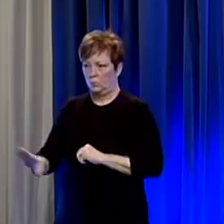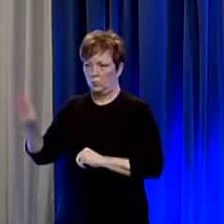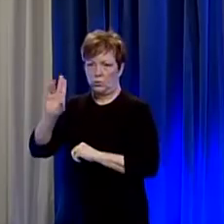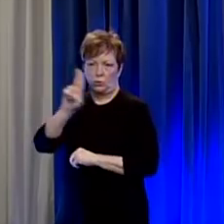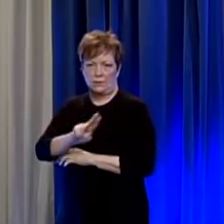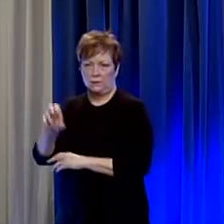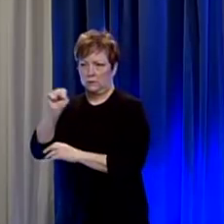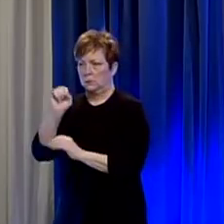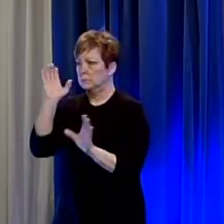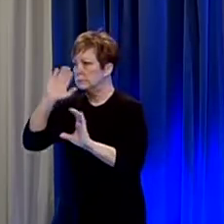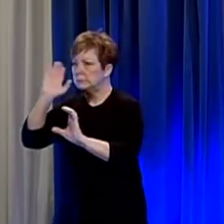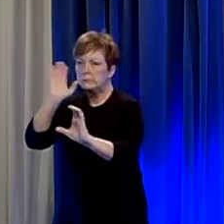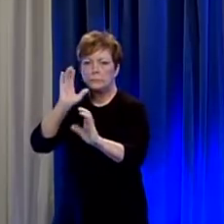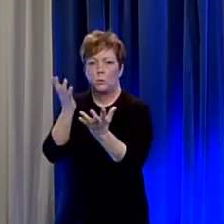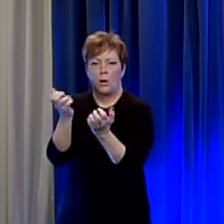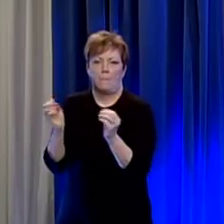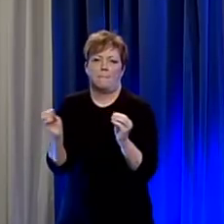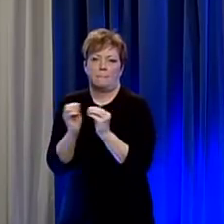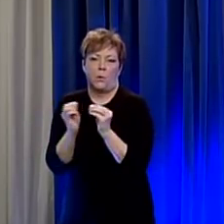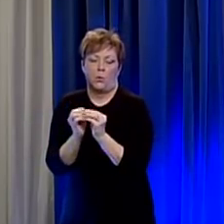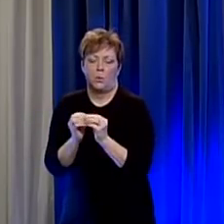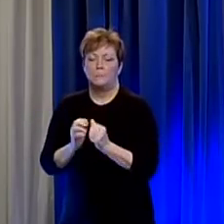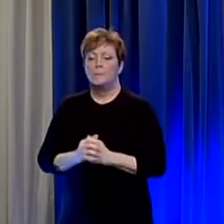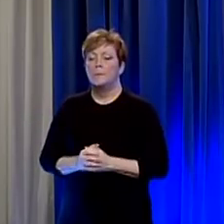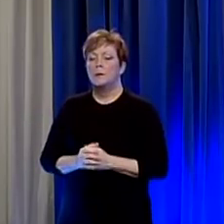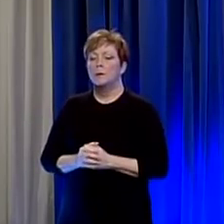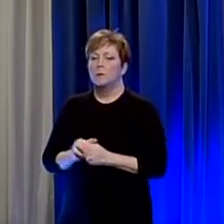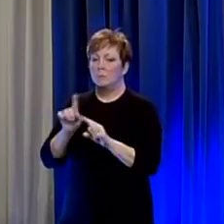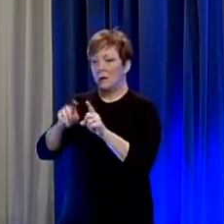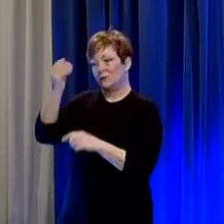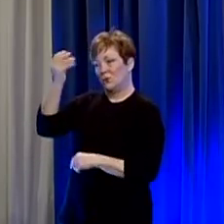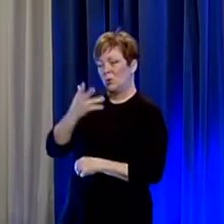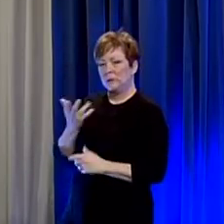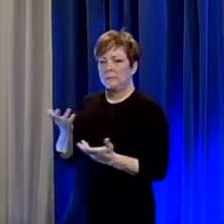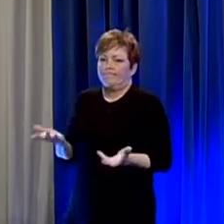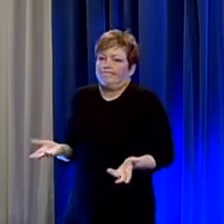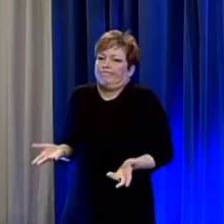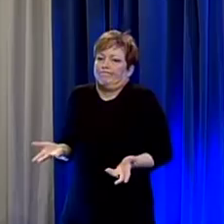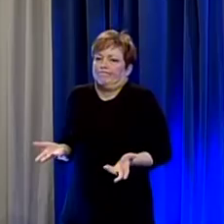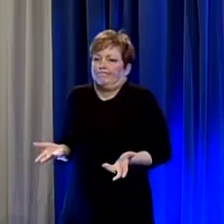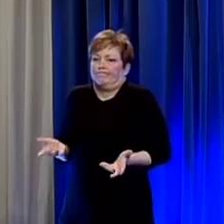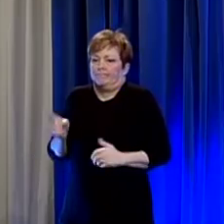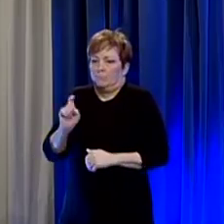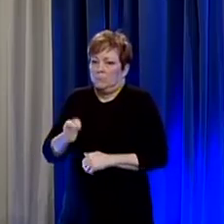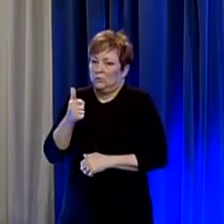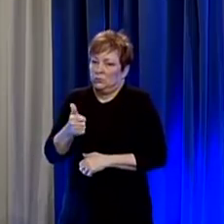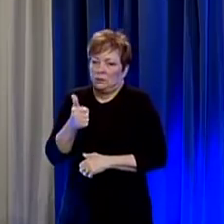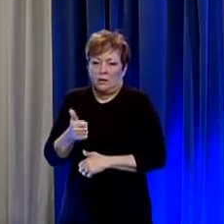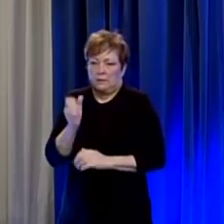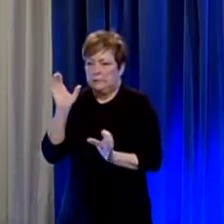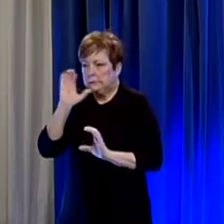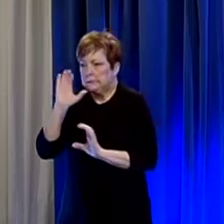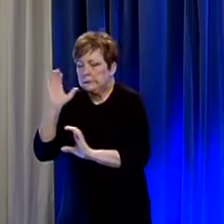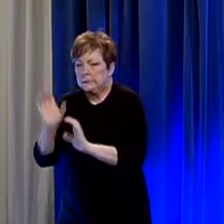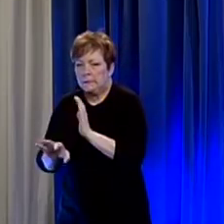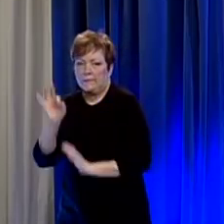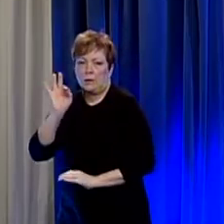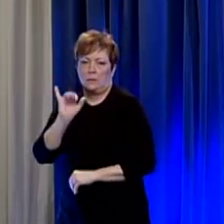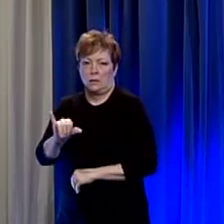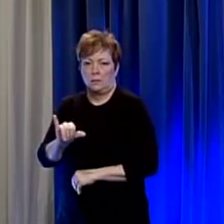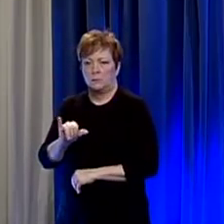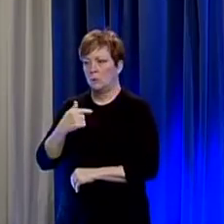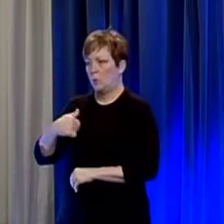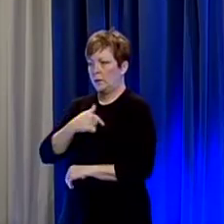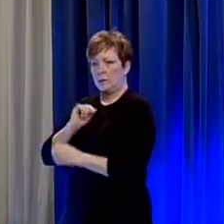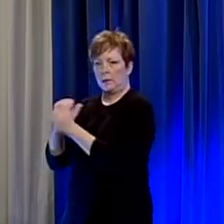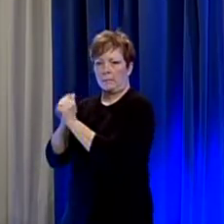the states have been told that we are on our own in terms of finding this equipment and so everyone is competing with each other trying to find